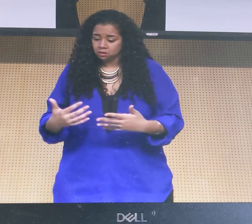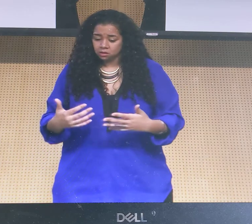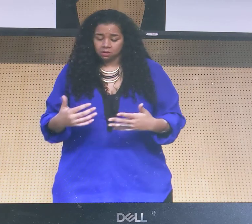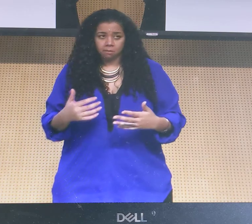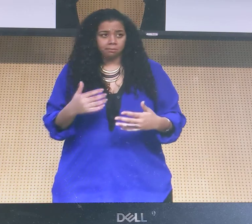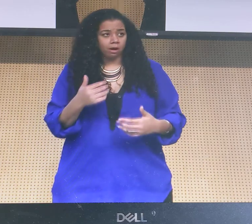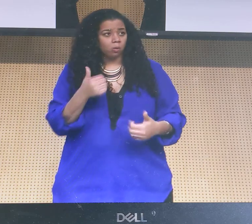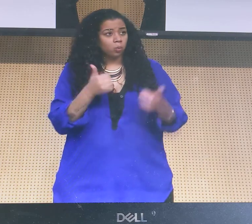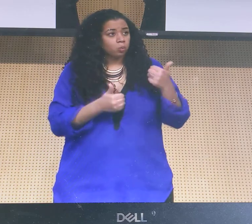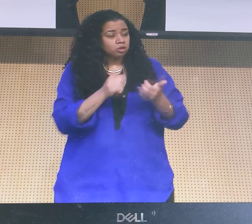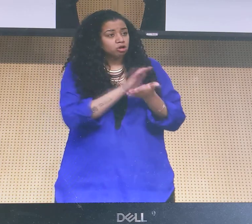choices.